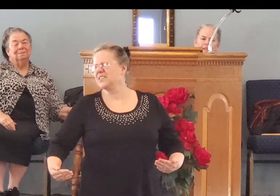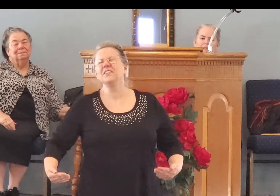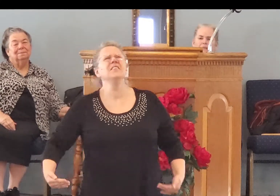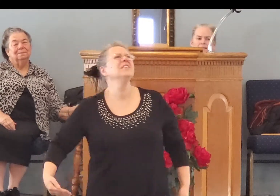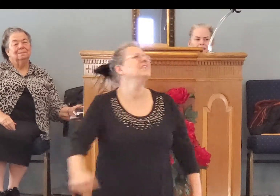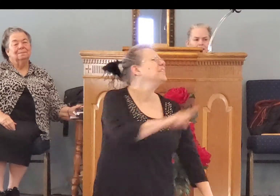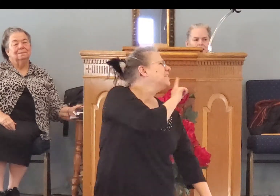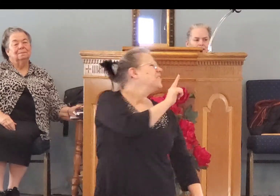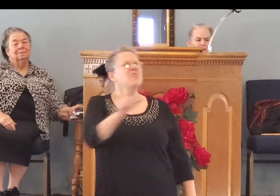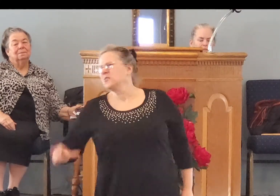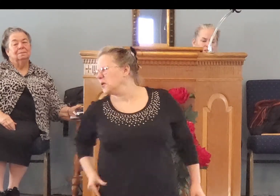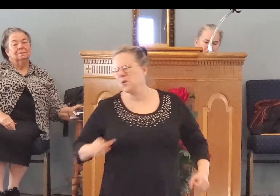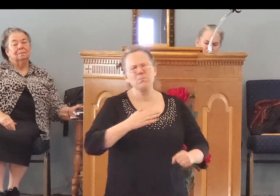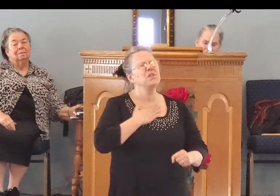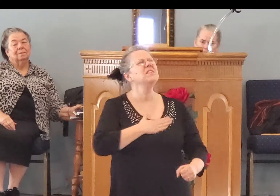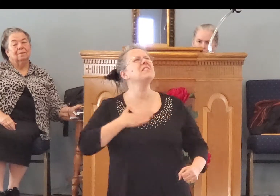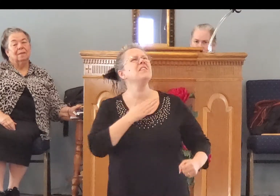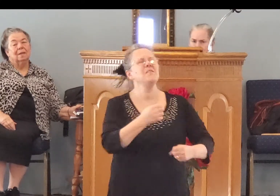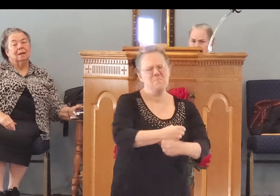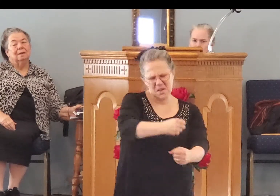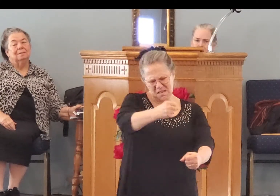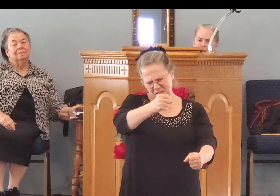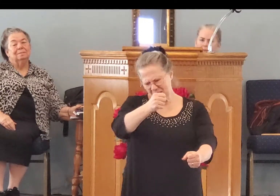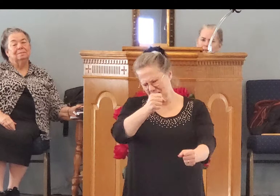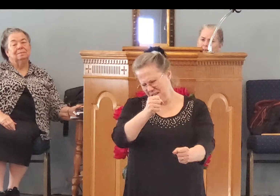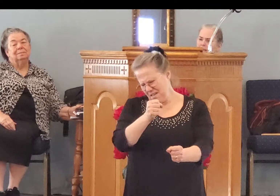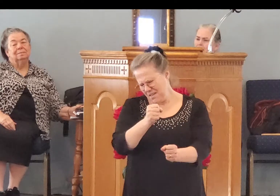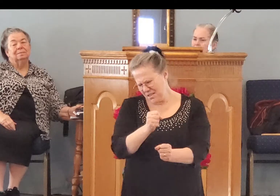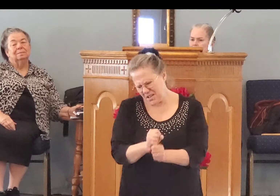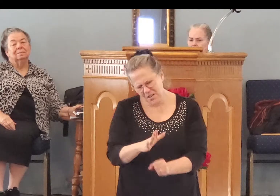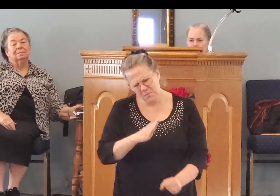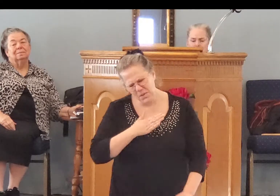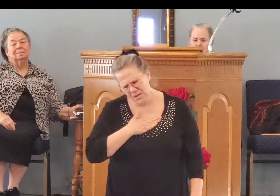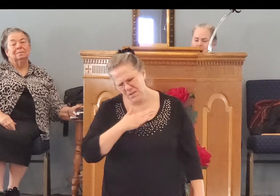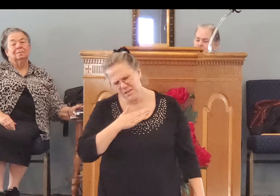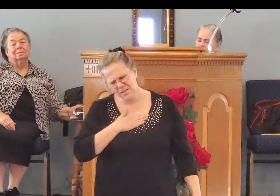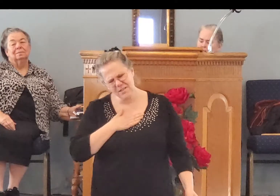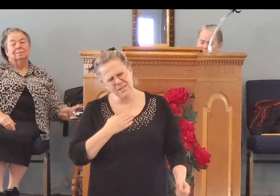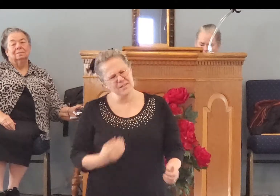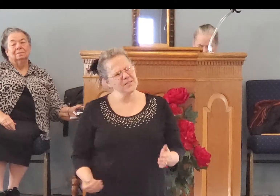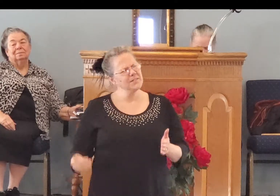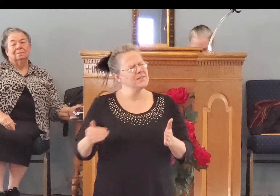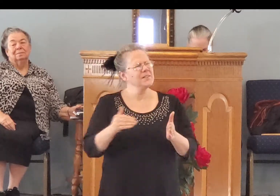Lord, just keep making me